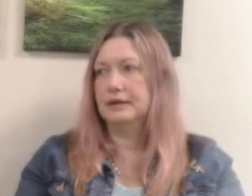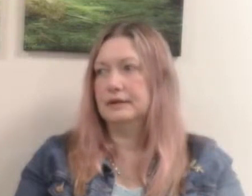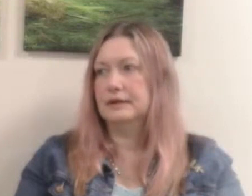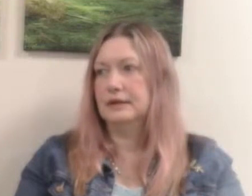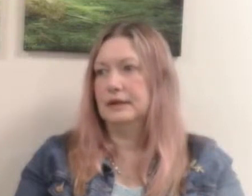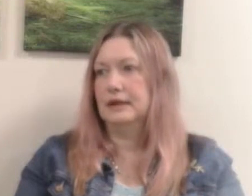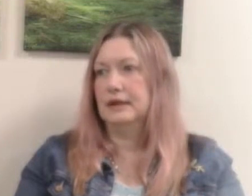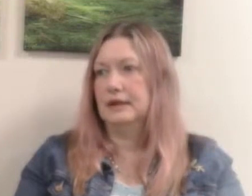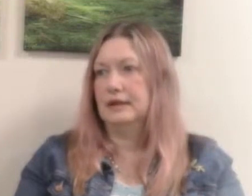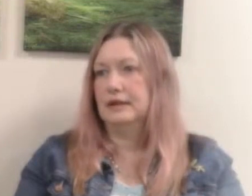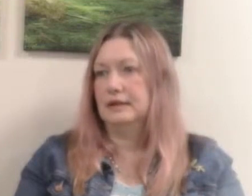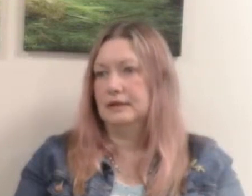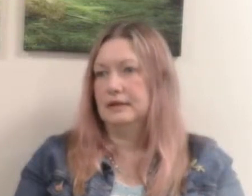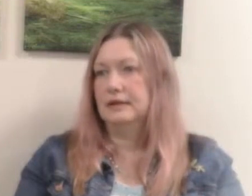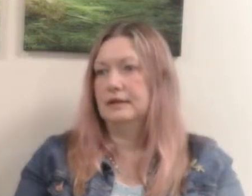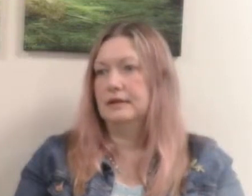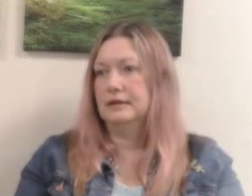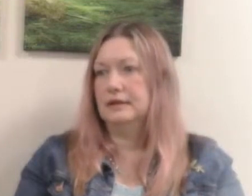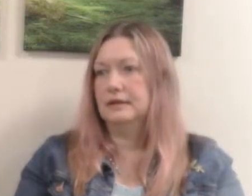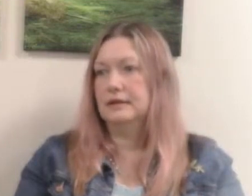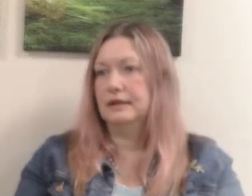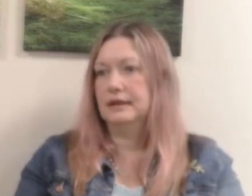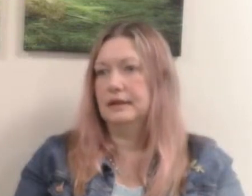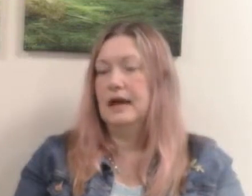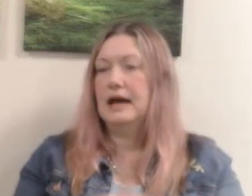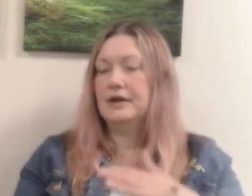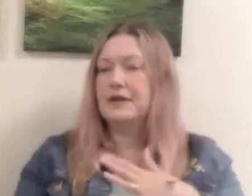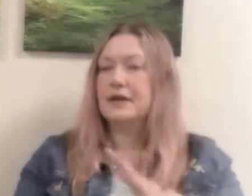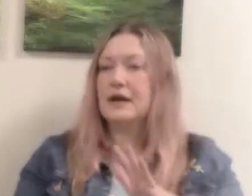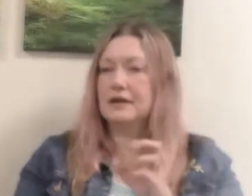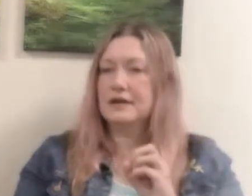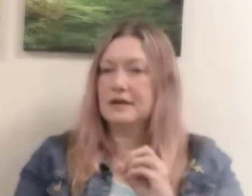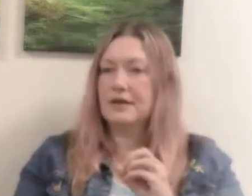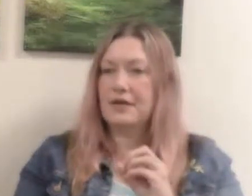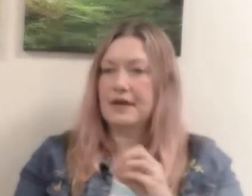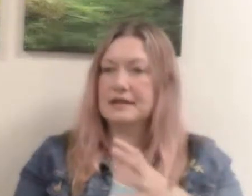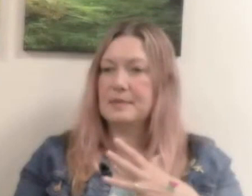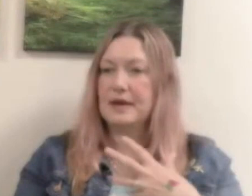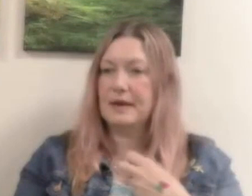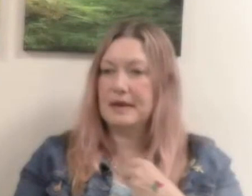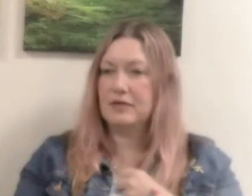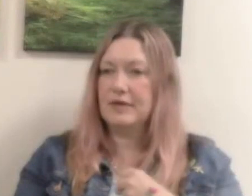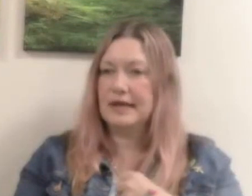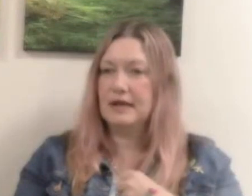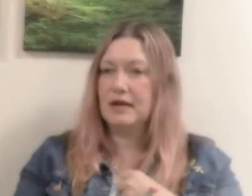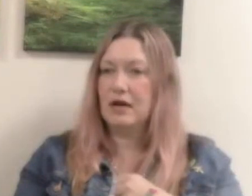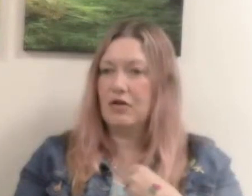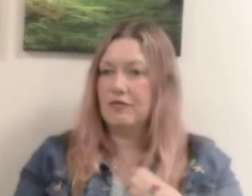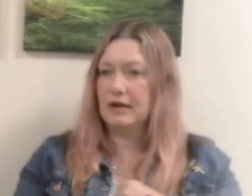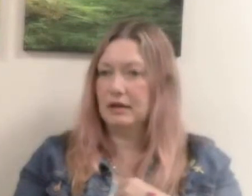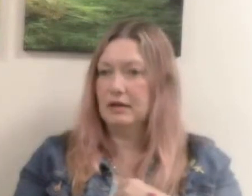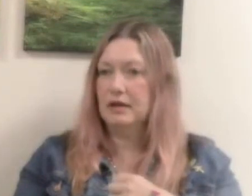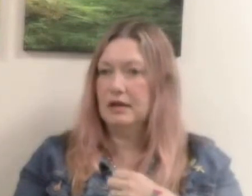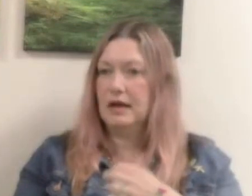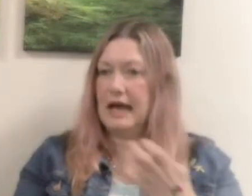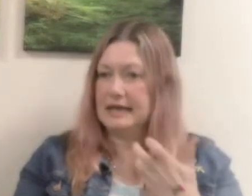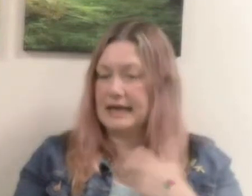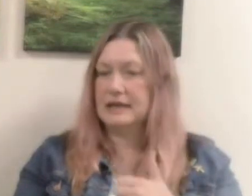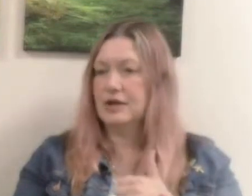-help course to stop doing you know and i think and i think the other thing is about that being really a a real head and